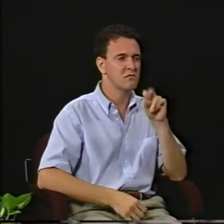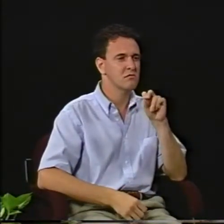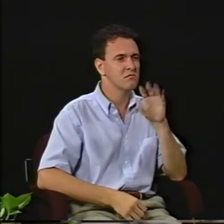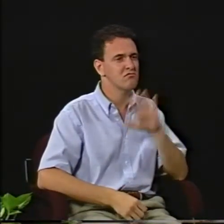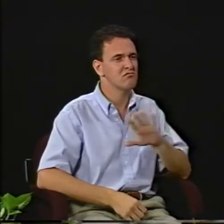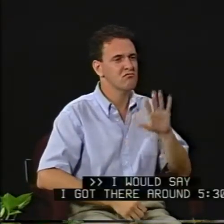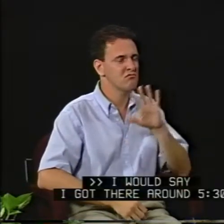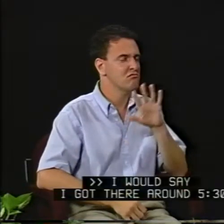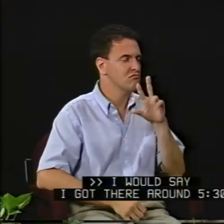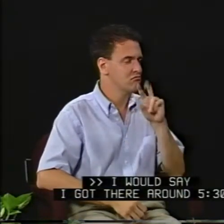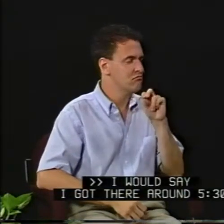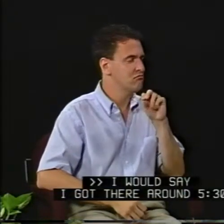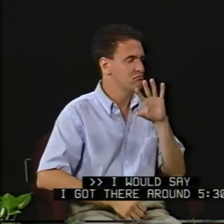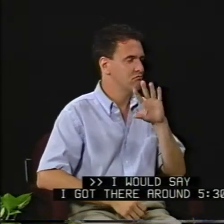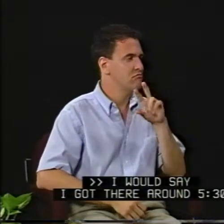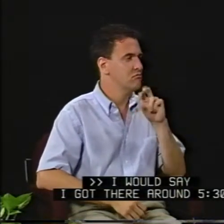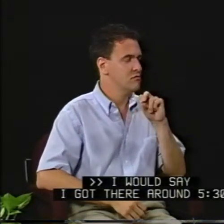I would say I got there around 530.